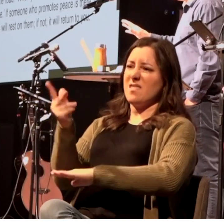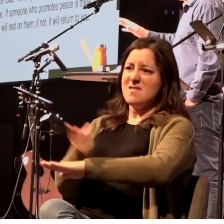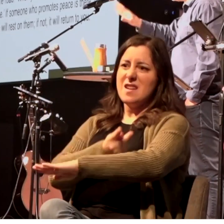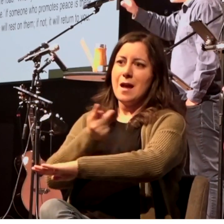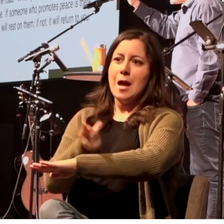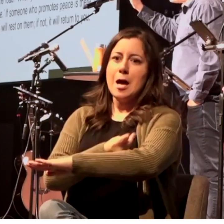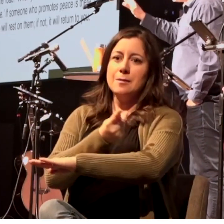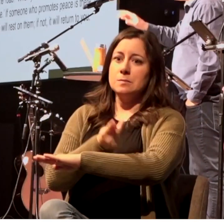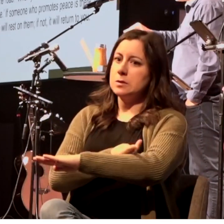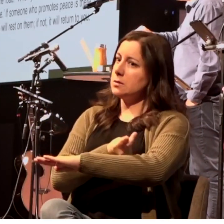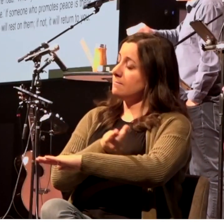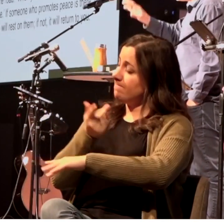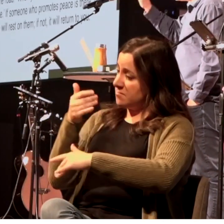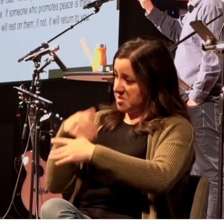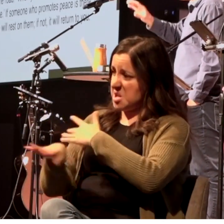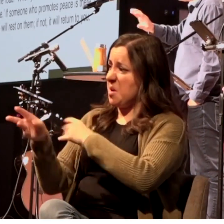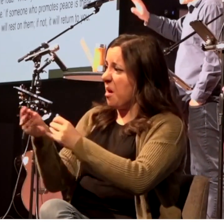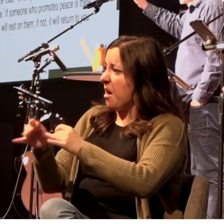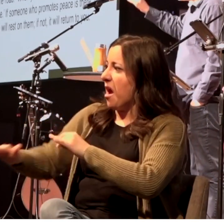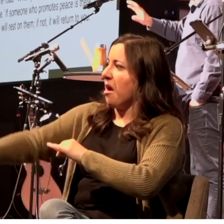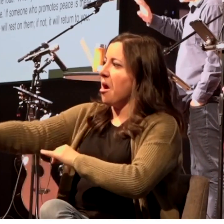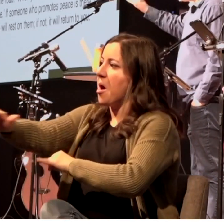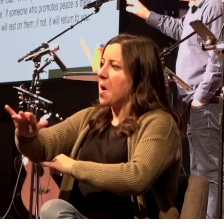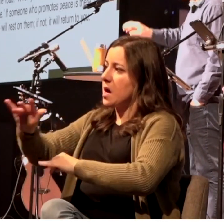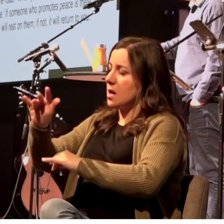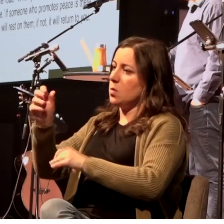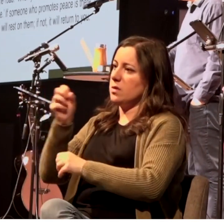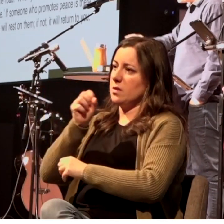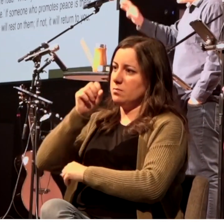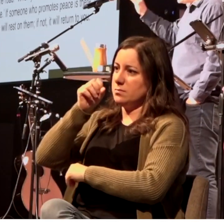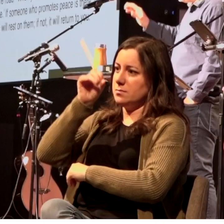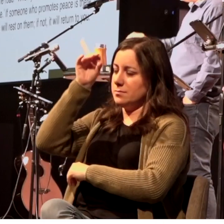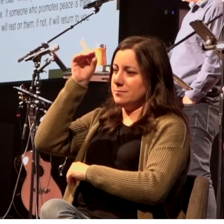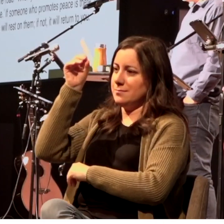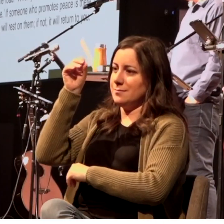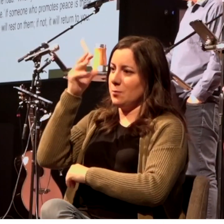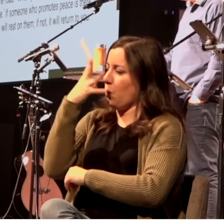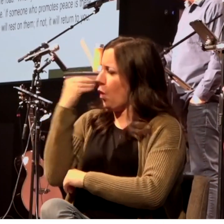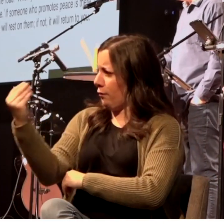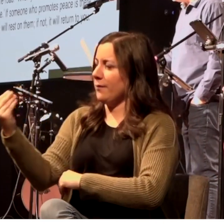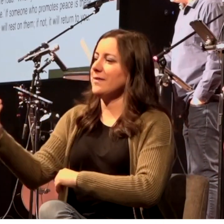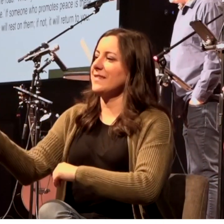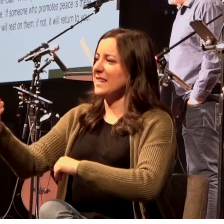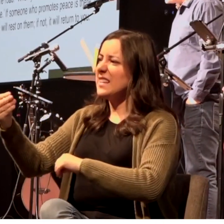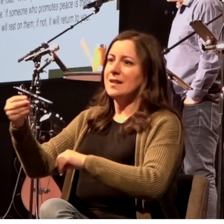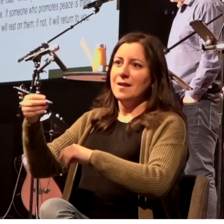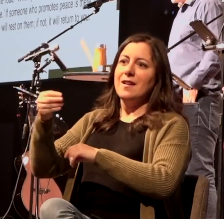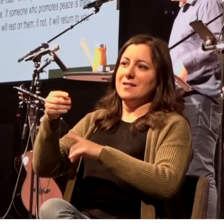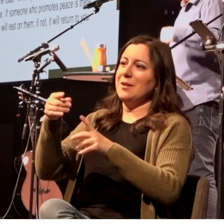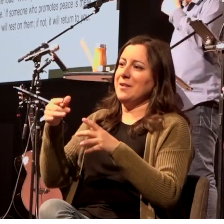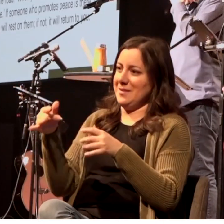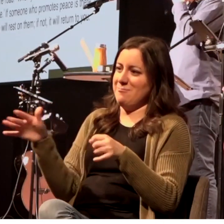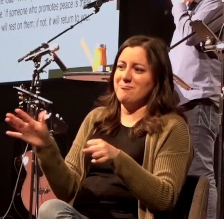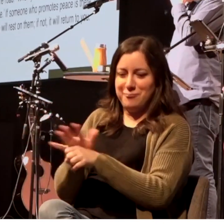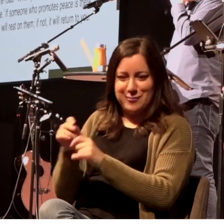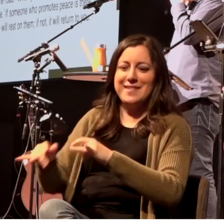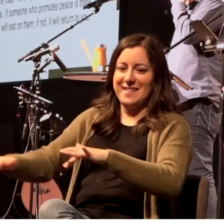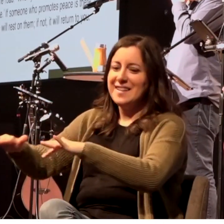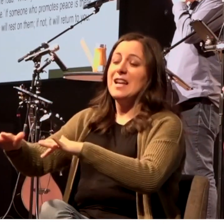don't take a purse or bag or sandals don't greet anybody on the road when you enter a house first say peace to this